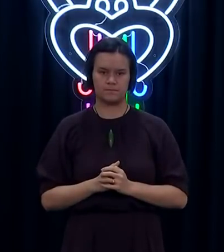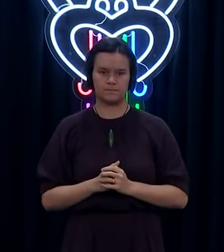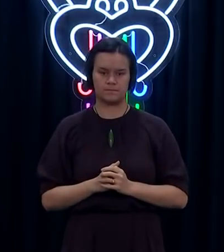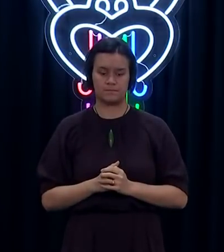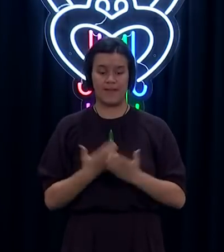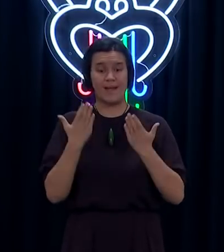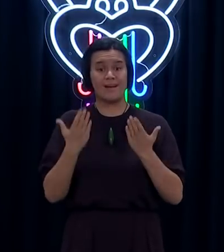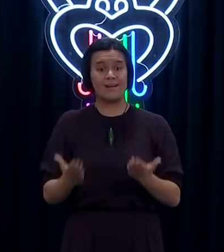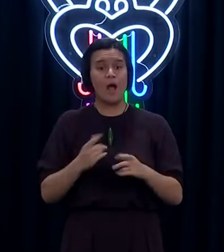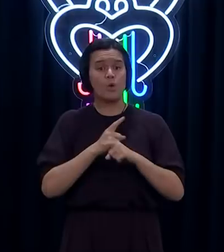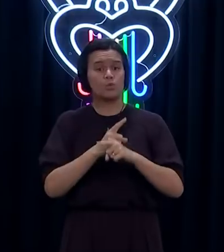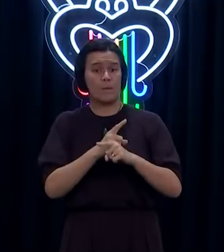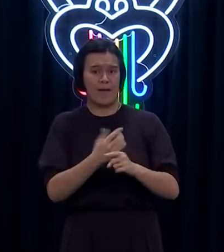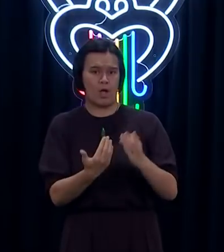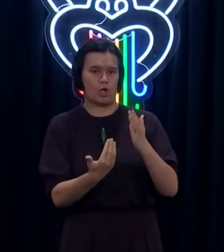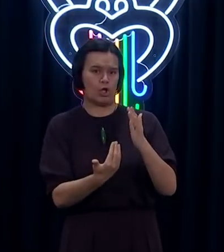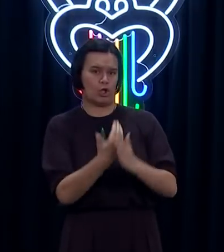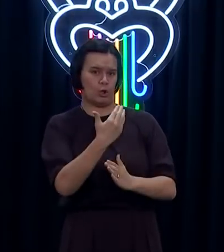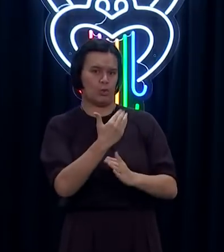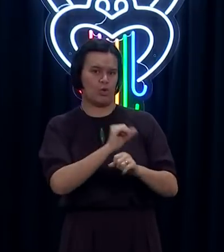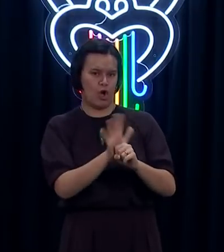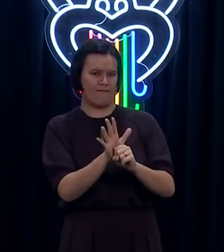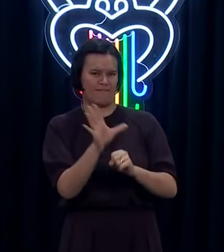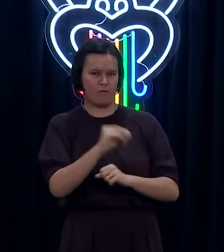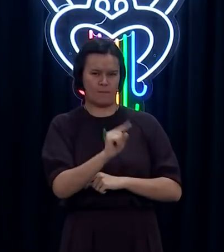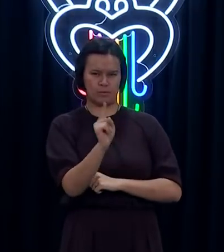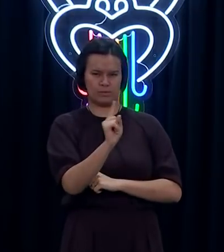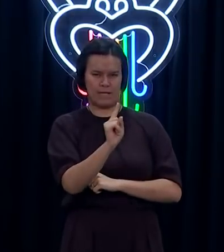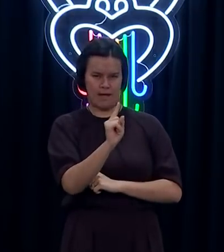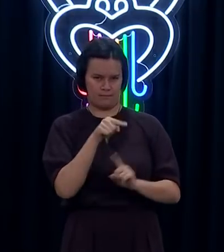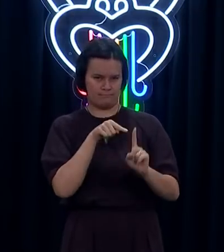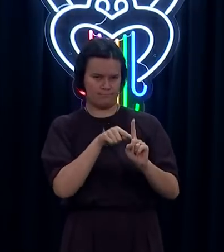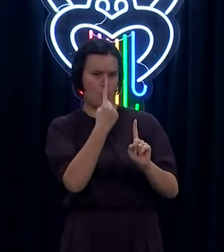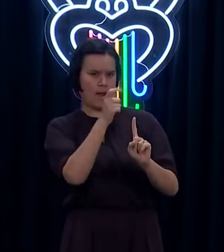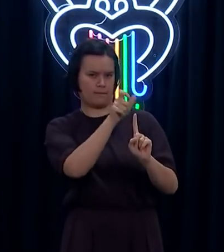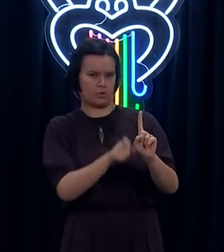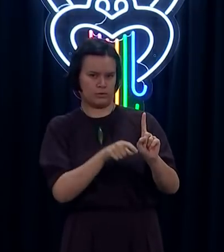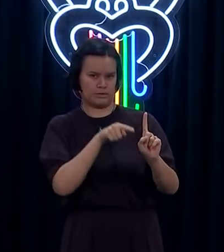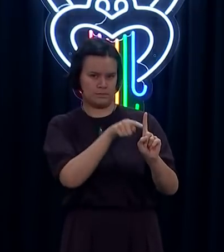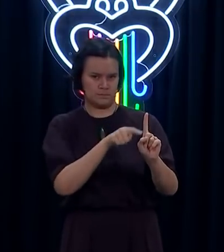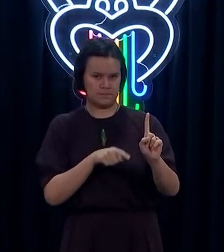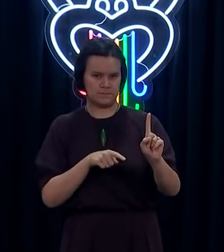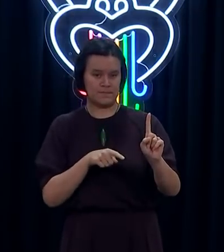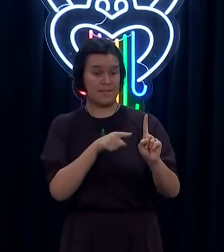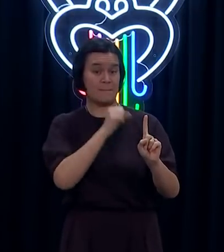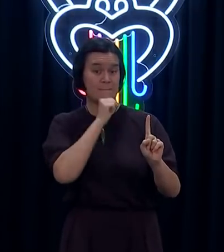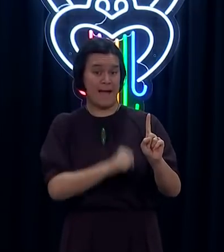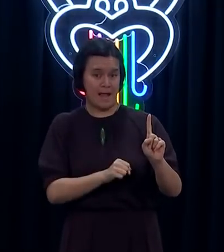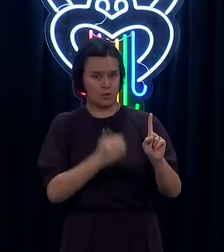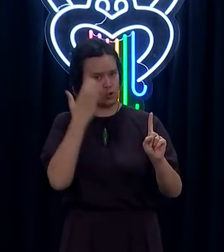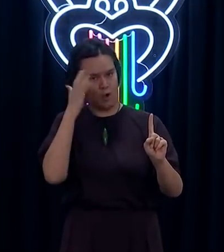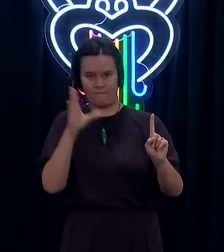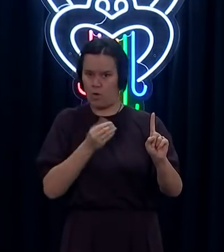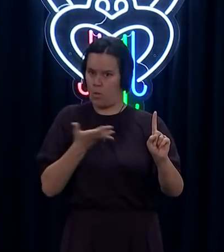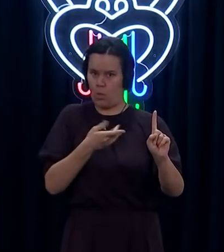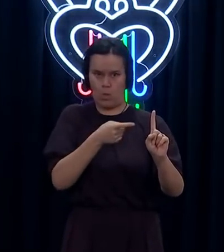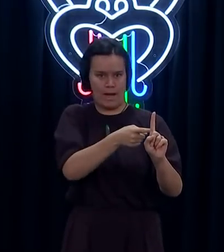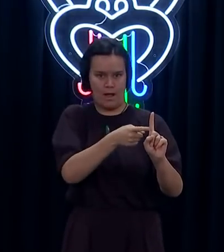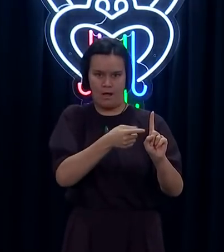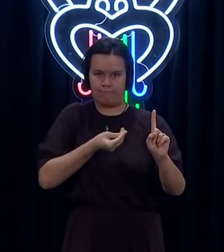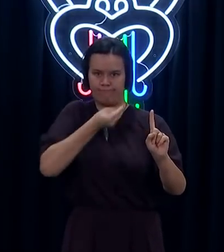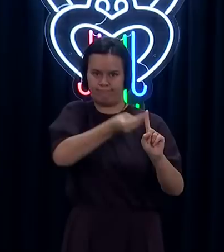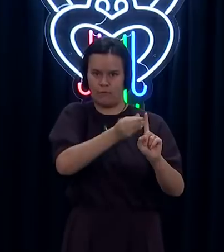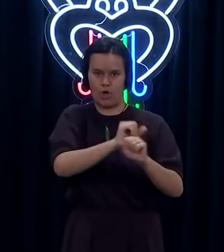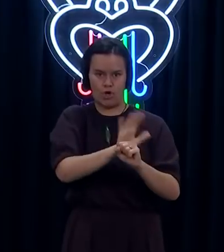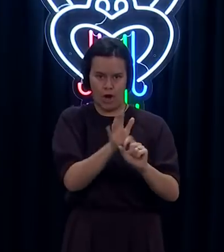the new cases being reported today. It's a new and as yet unlinked case. It's a man who was remanded into custody at Mount Eden